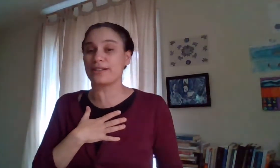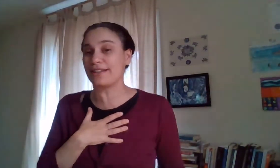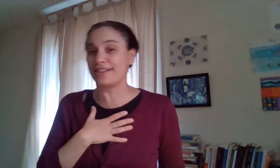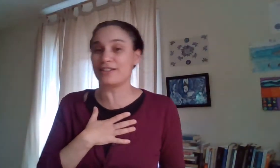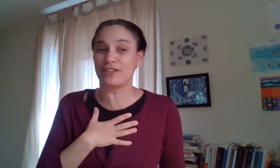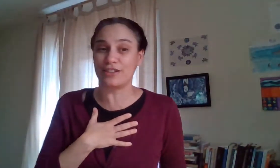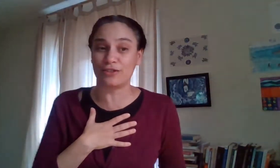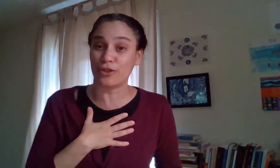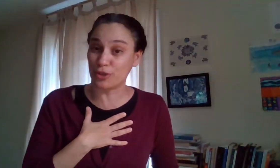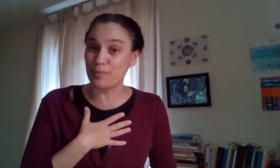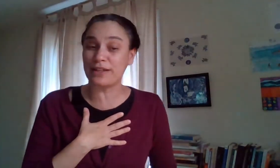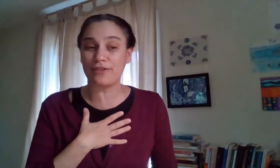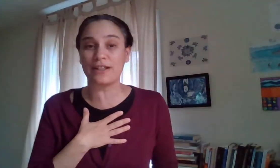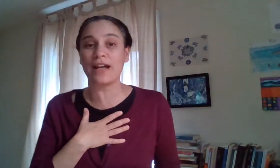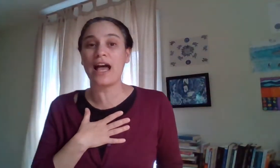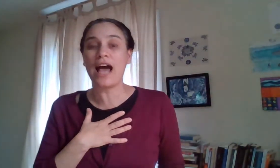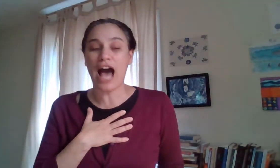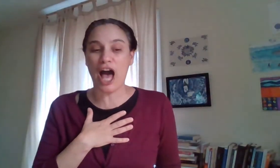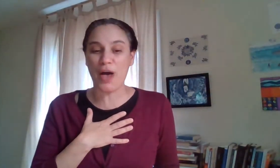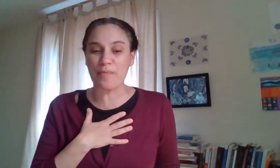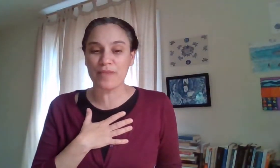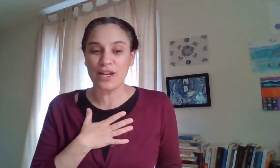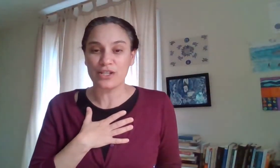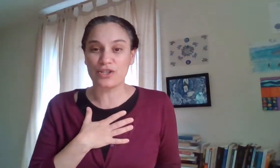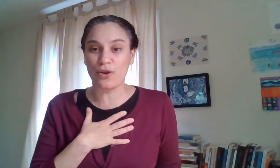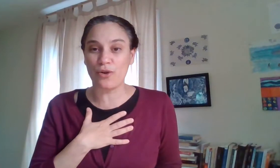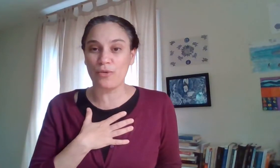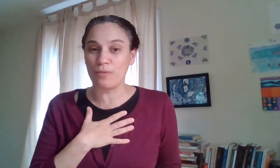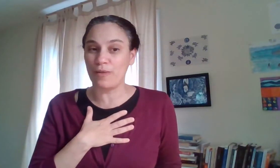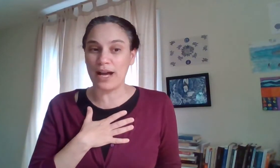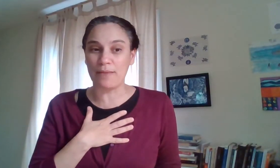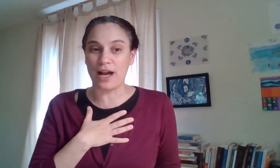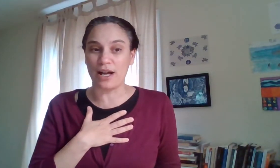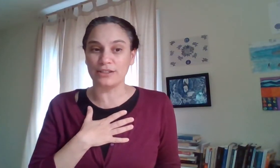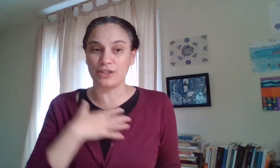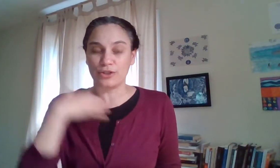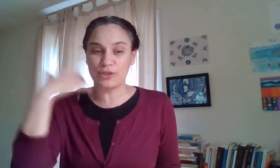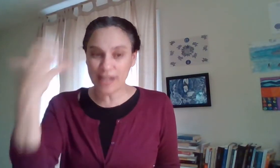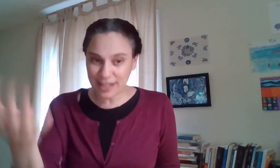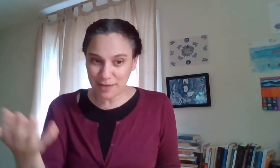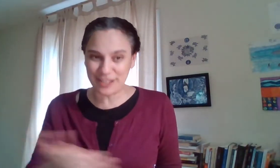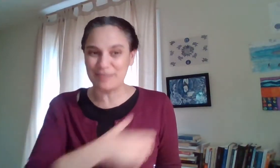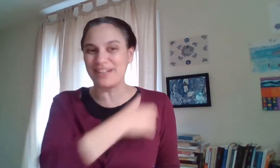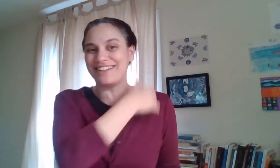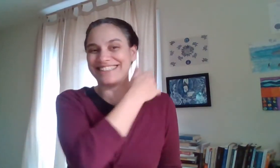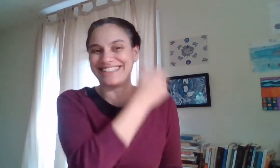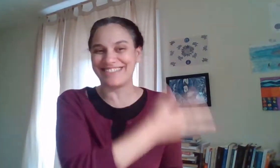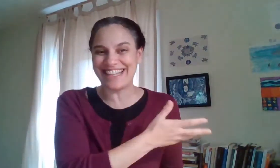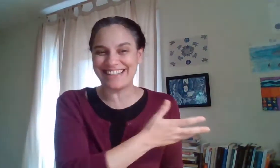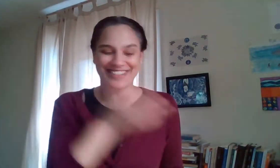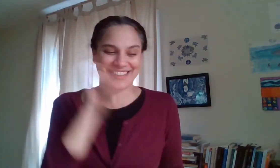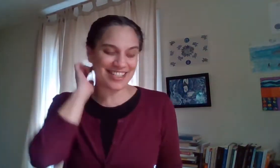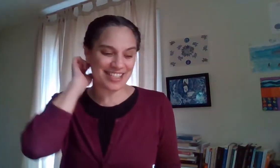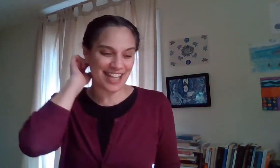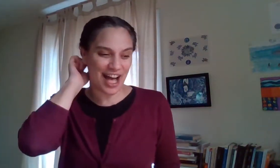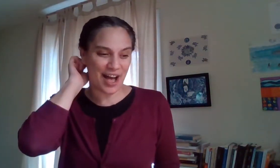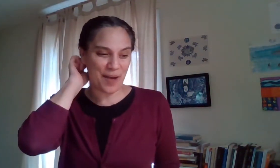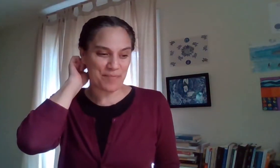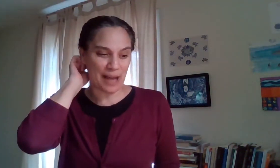it and it's you know you're benefiting um so i'm you know you sign up for the email you get this um i